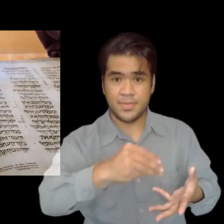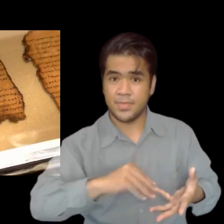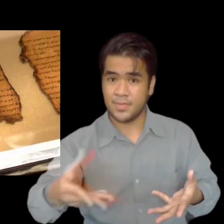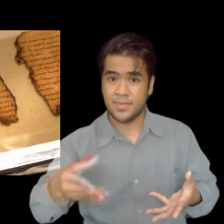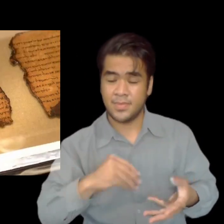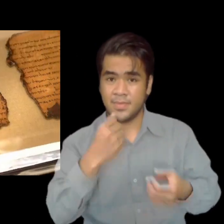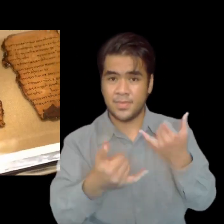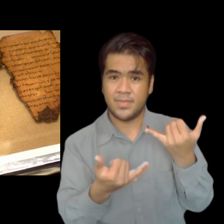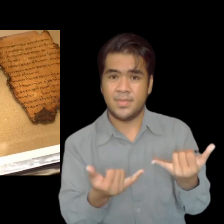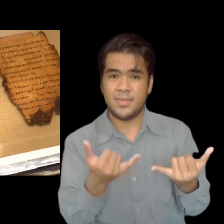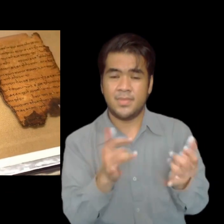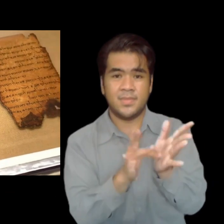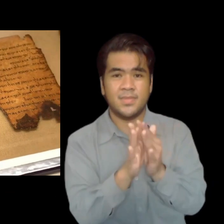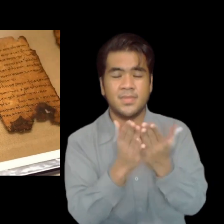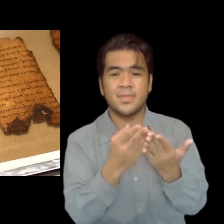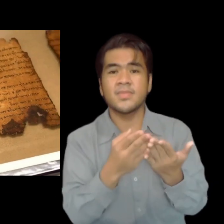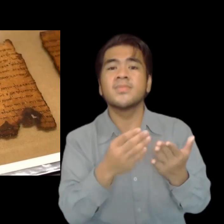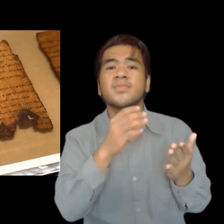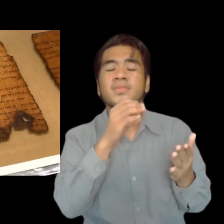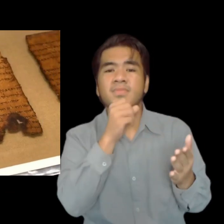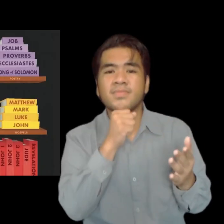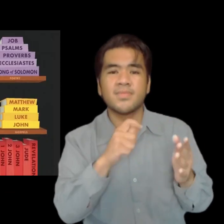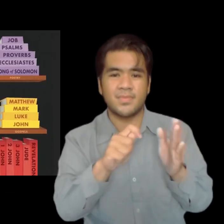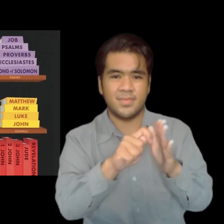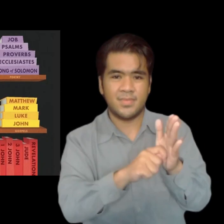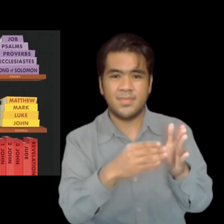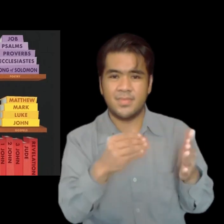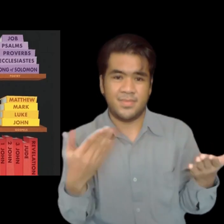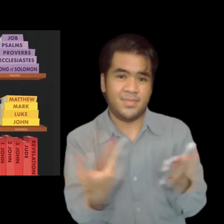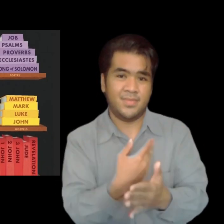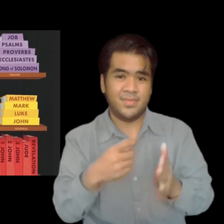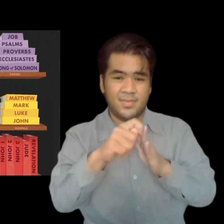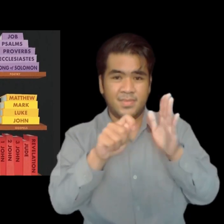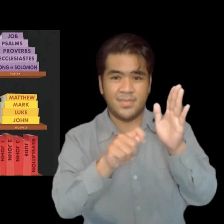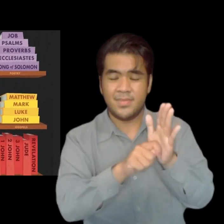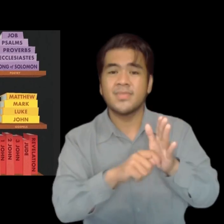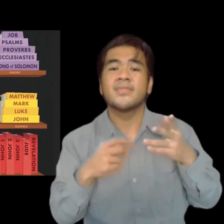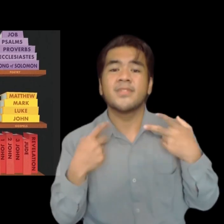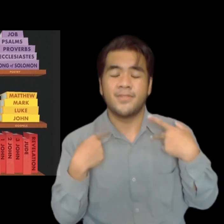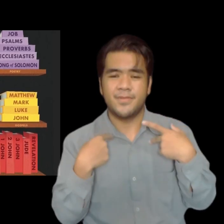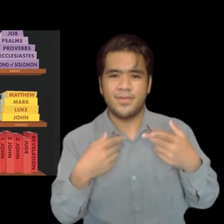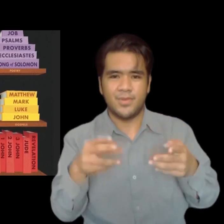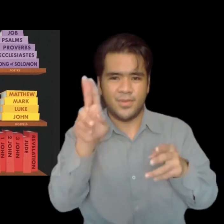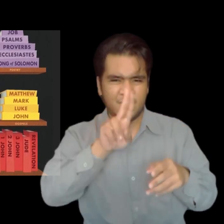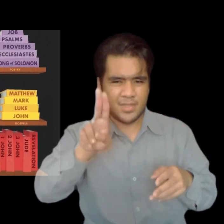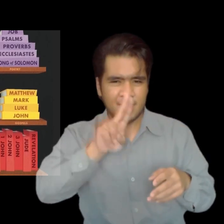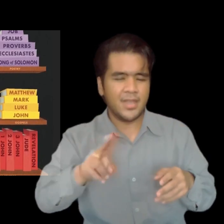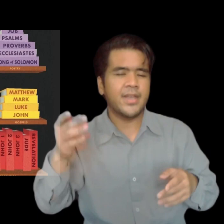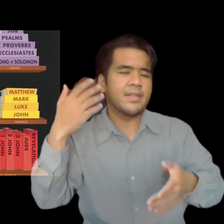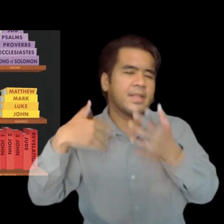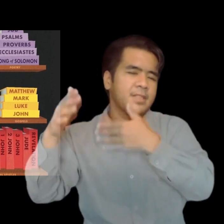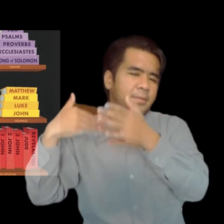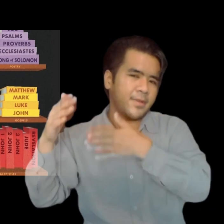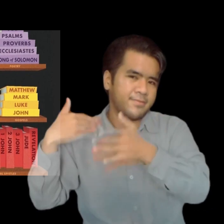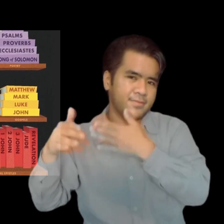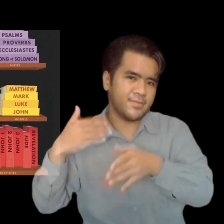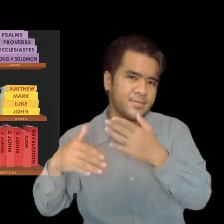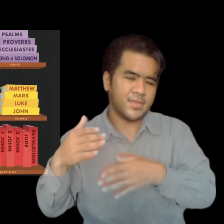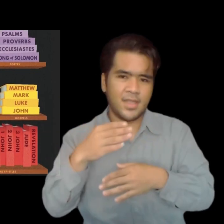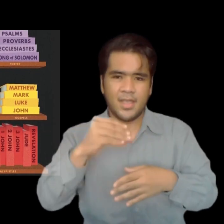and which ones should be considered extra-biblical. Therefore, the books of the Old Testament and the New Testament have long been established and used